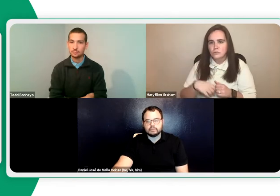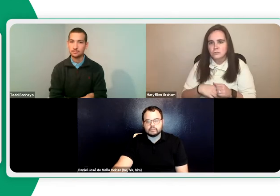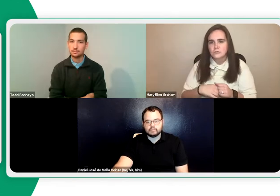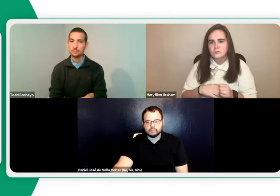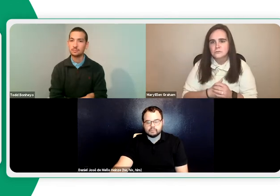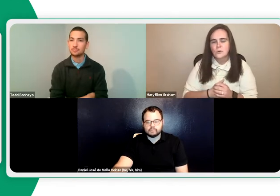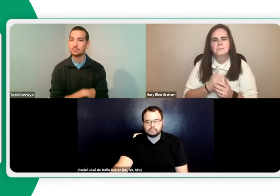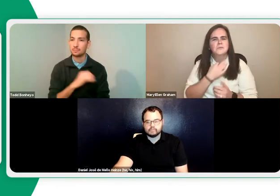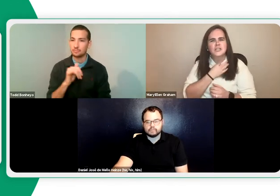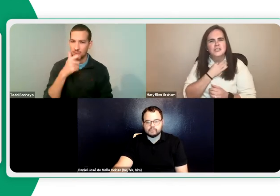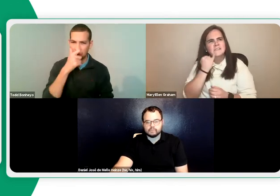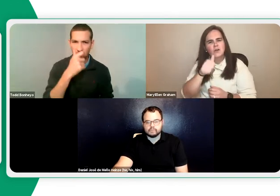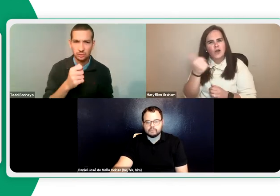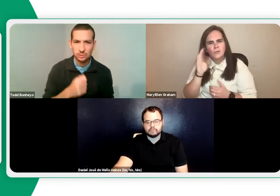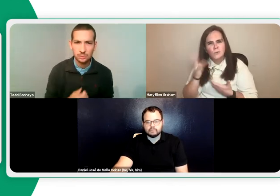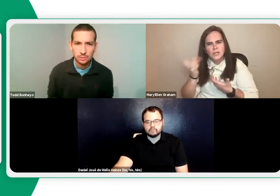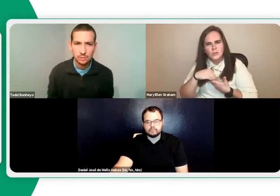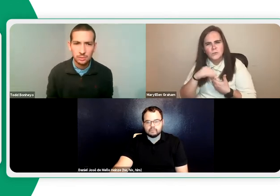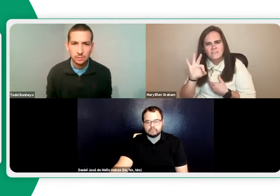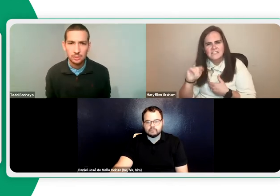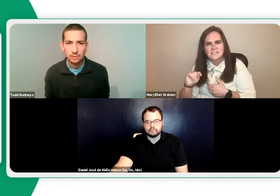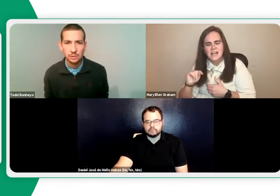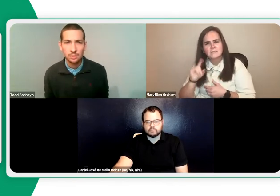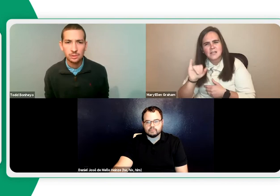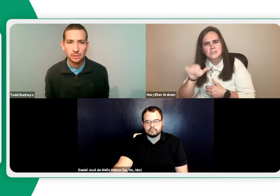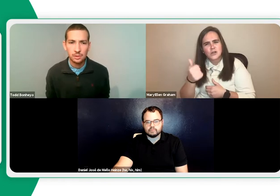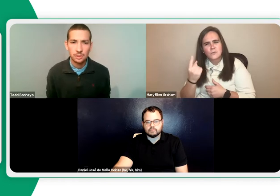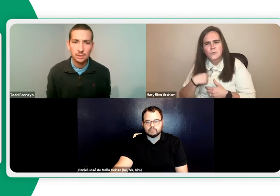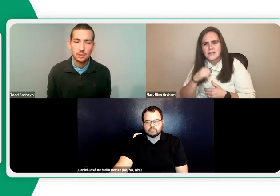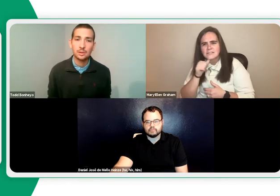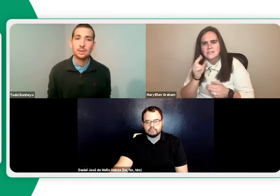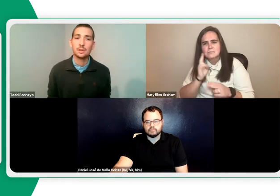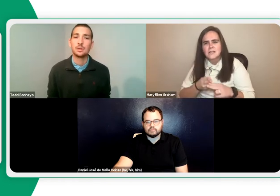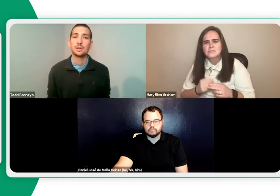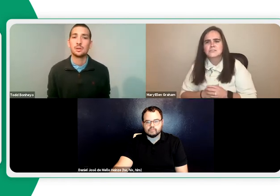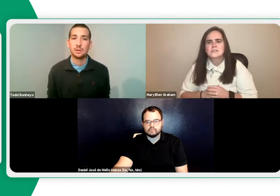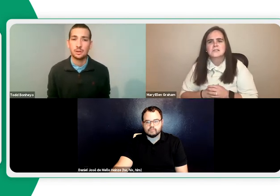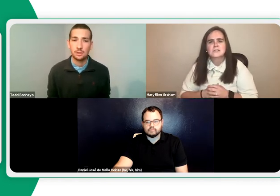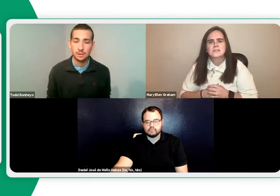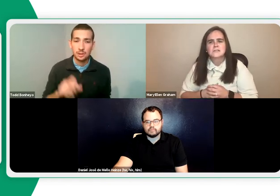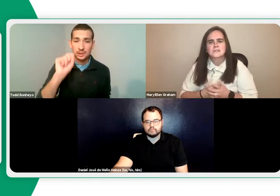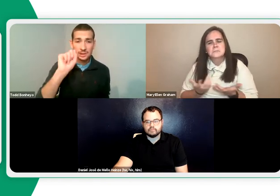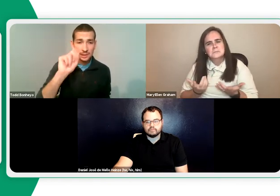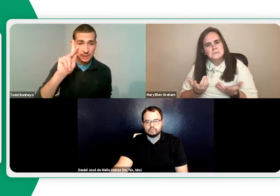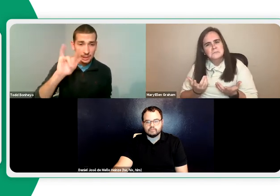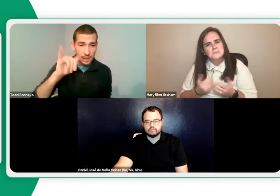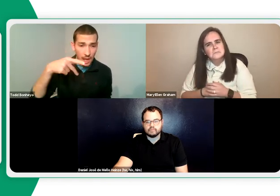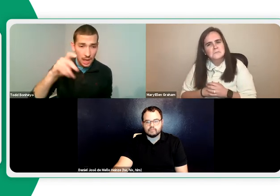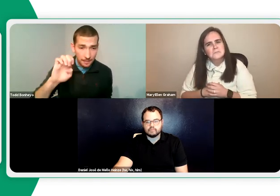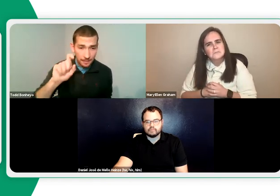and then others. So 13% is others as well. What are some others that we haven't